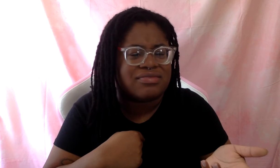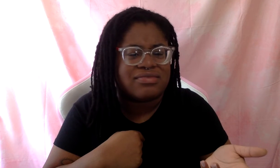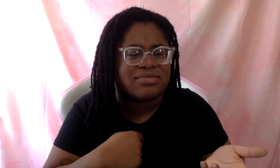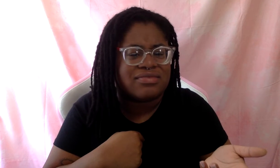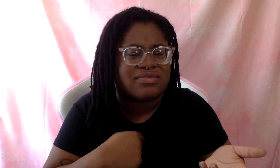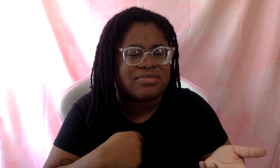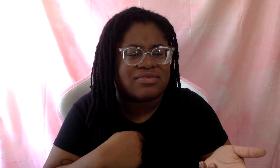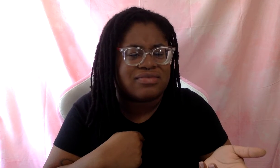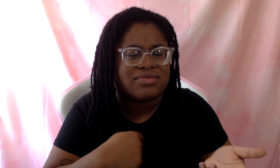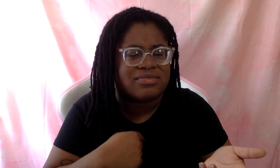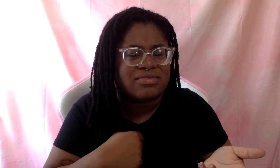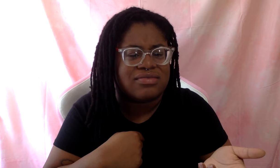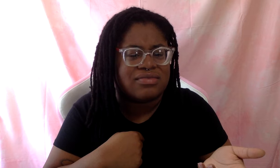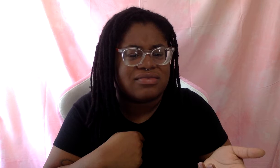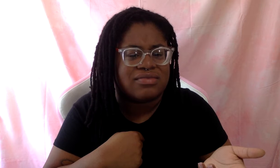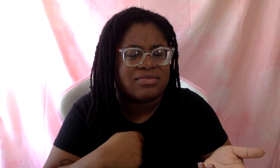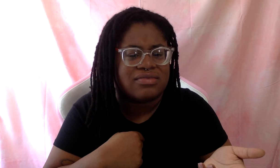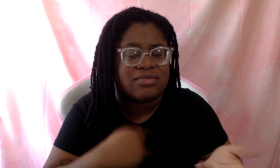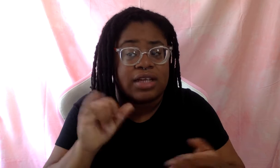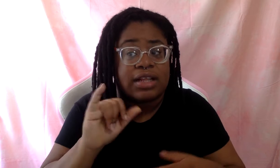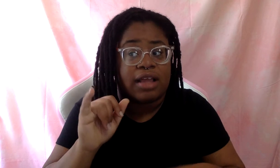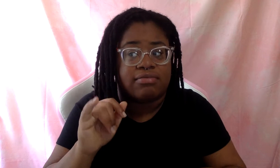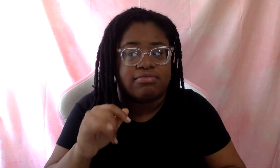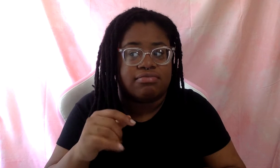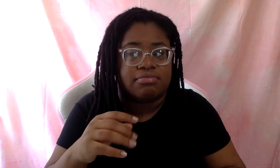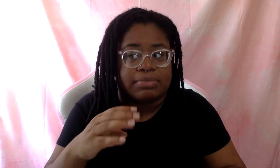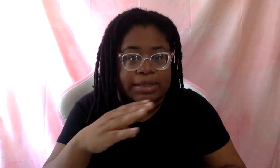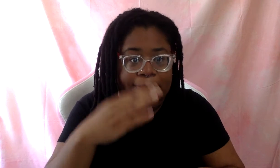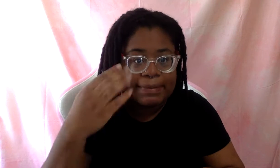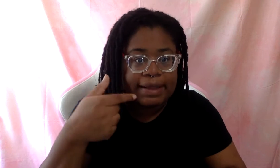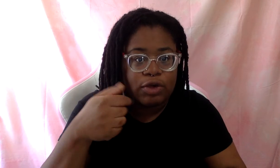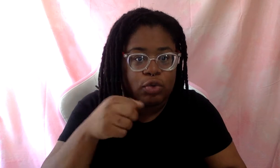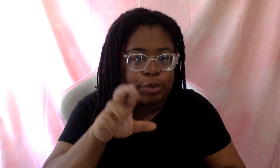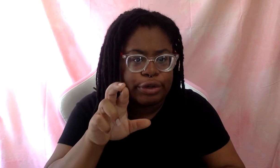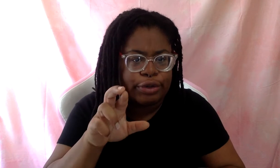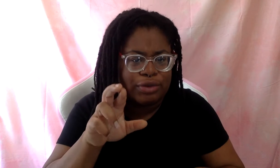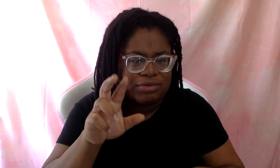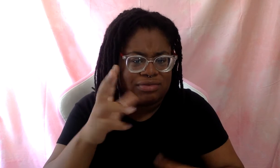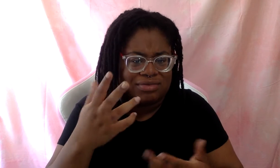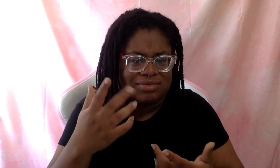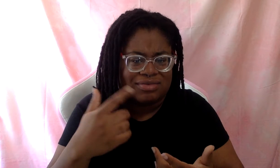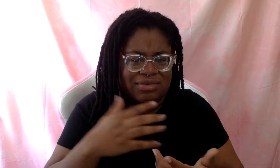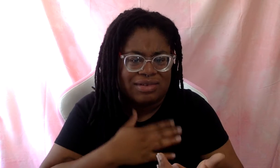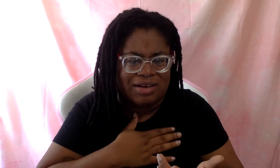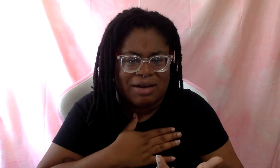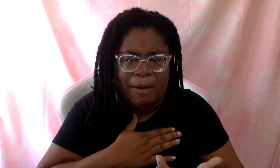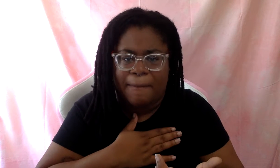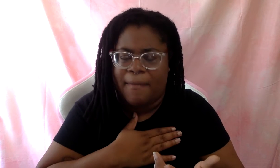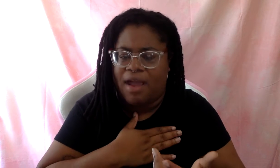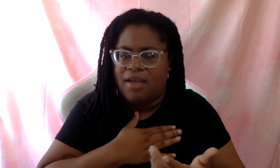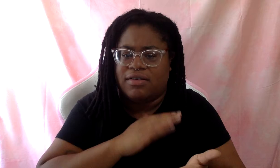you know, when it comes right down to your black friend, but the amount of money that my site charges for my services is not appropriate.